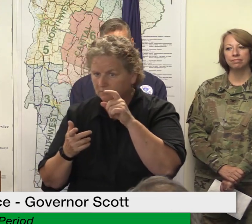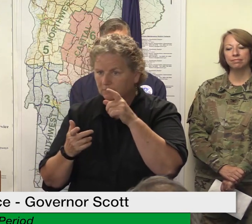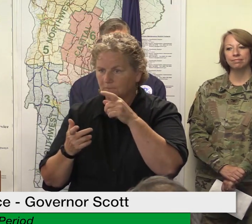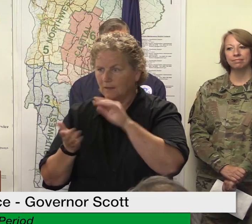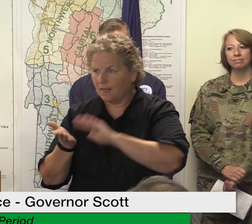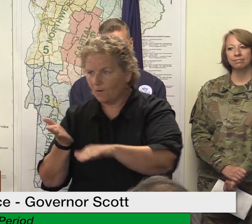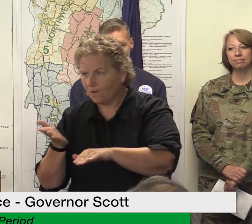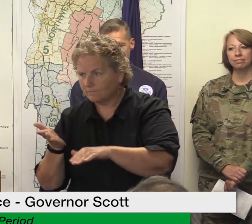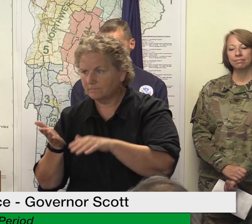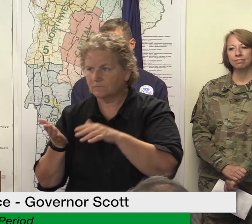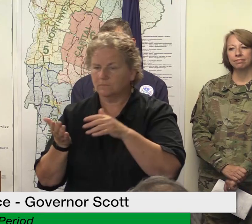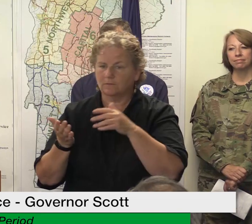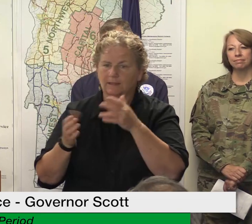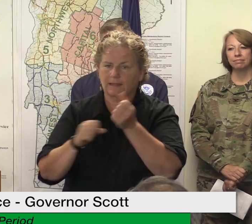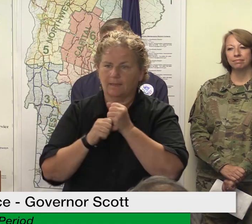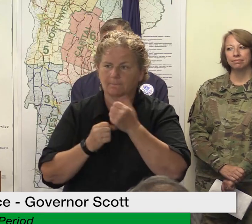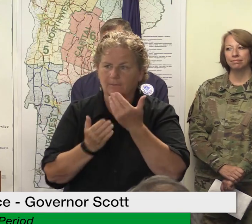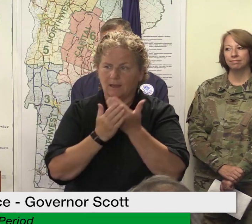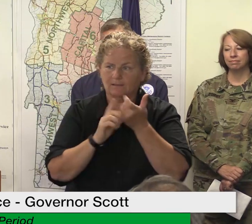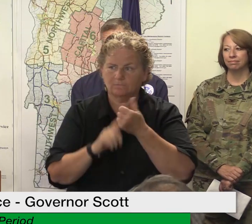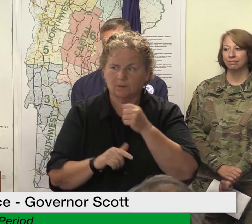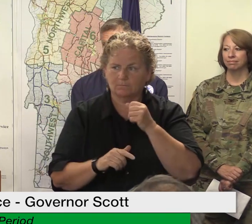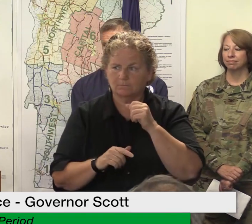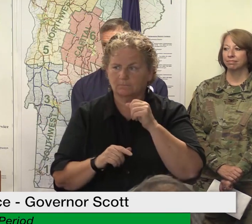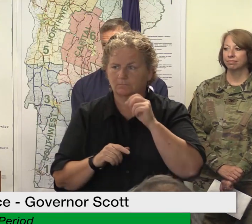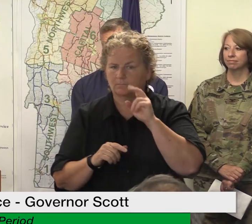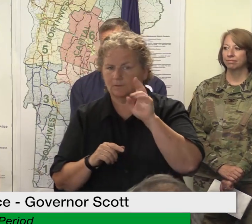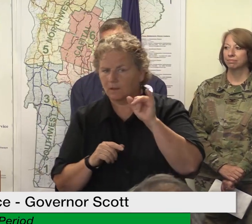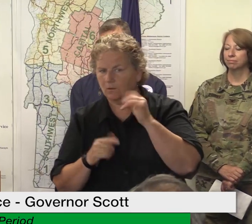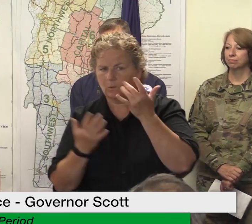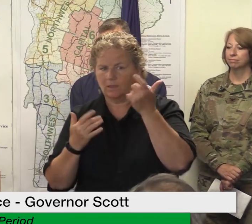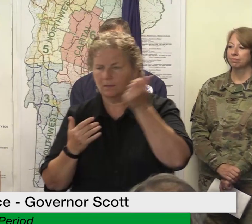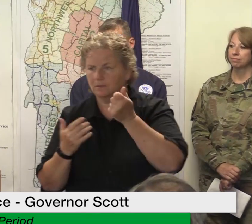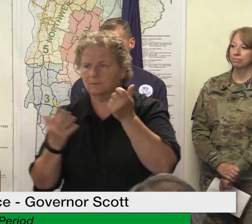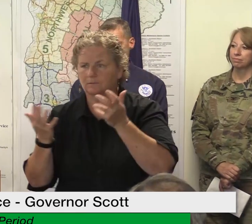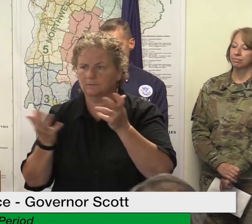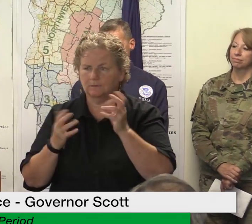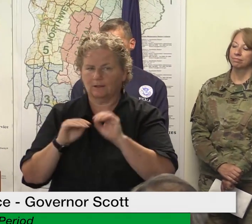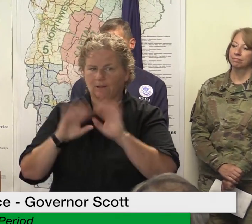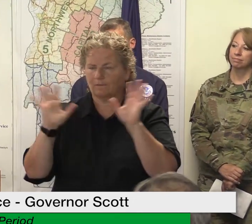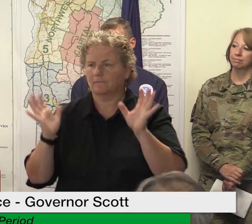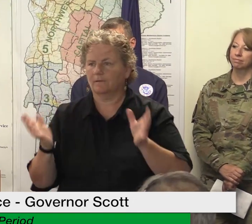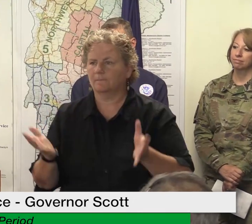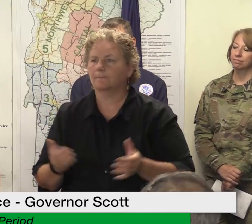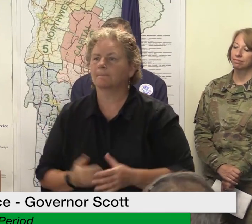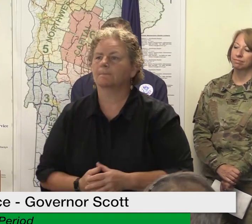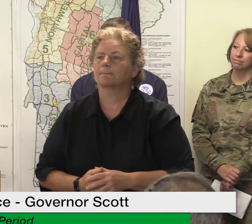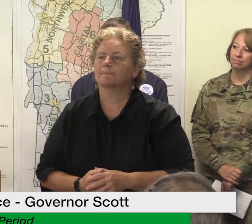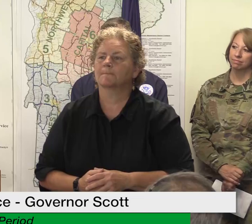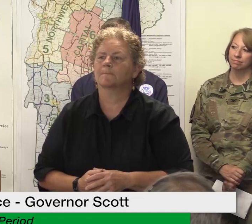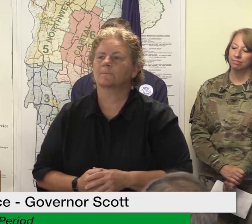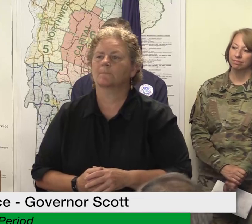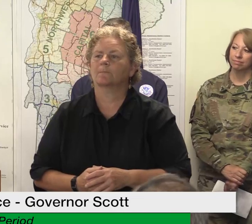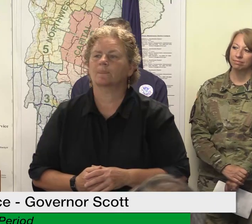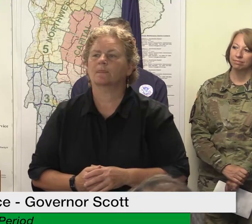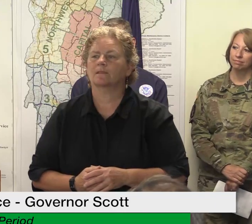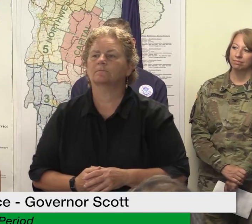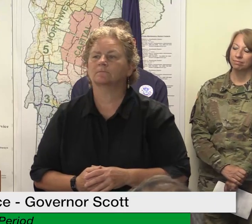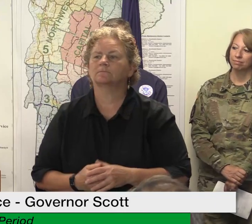see if there's further assistance some have already um tim and there is another